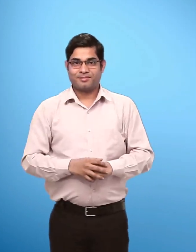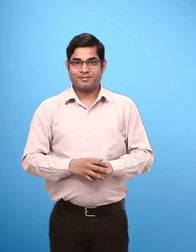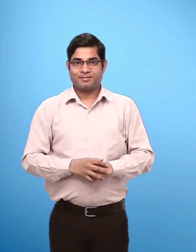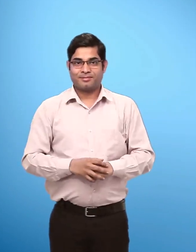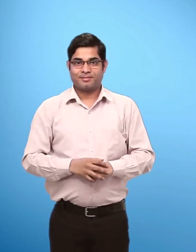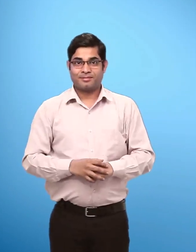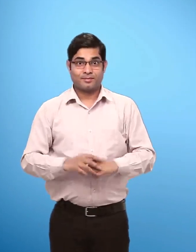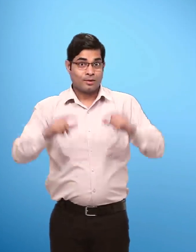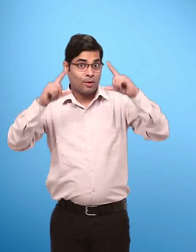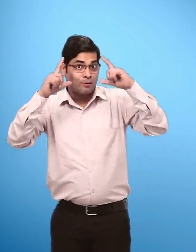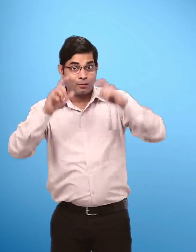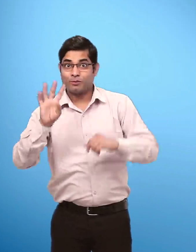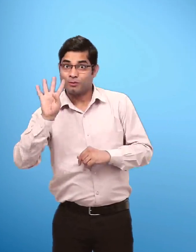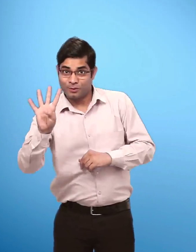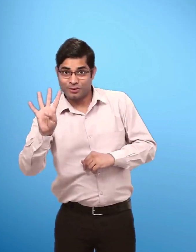Picture 4 Shows